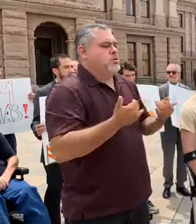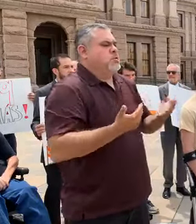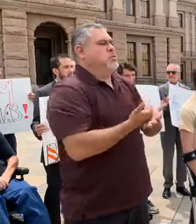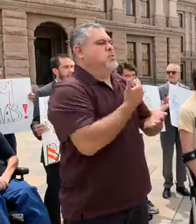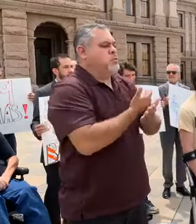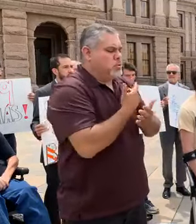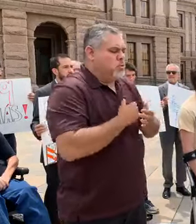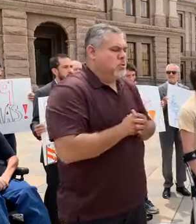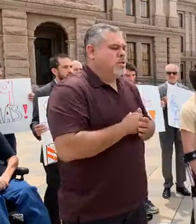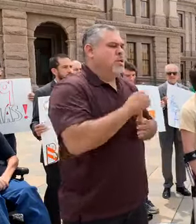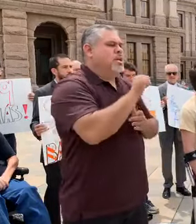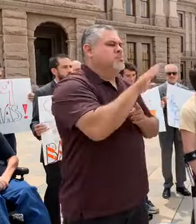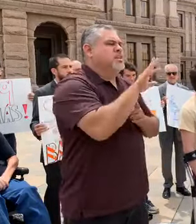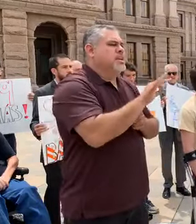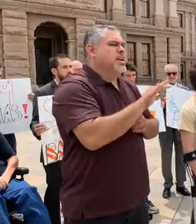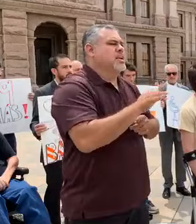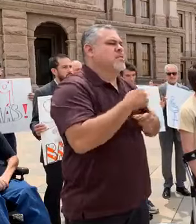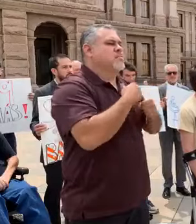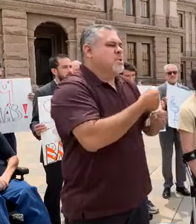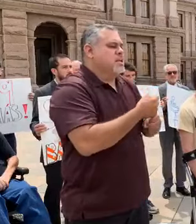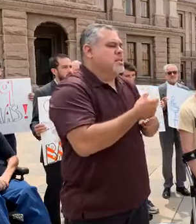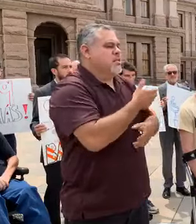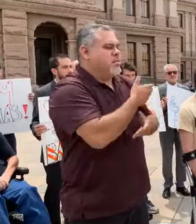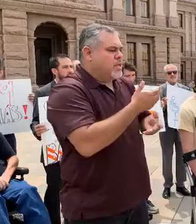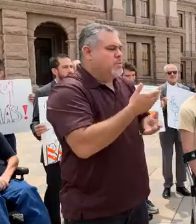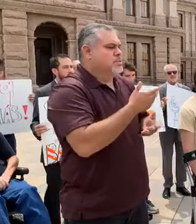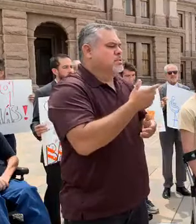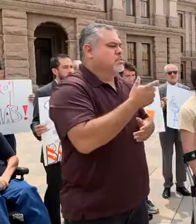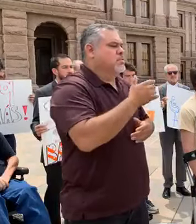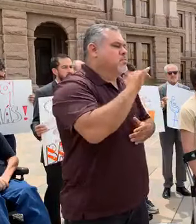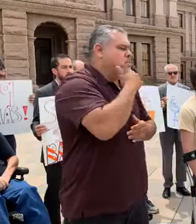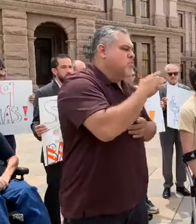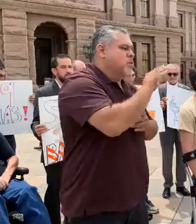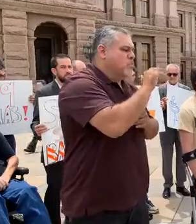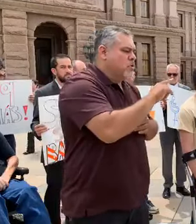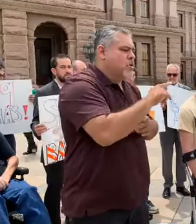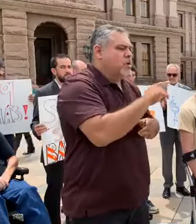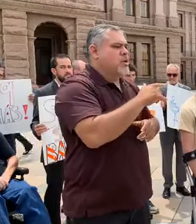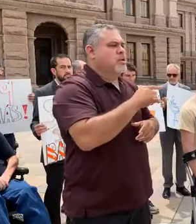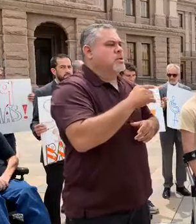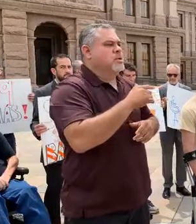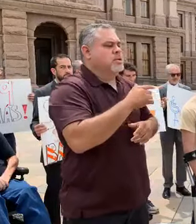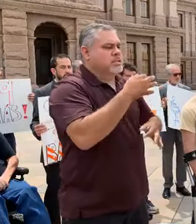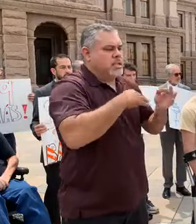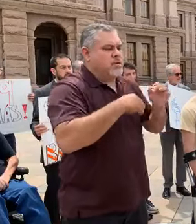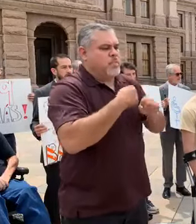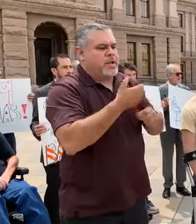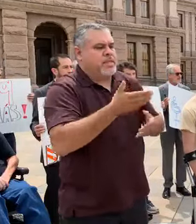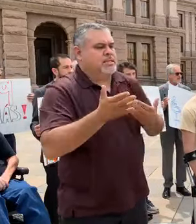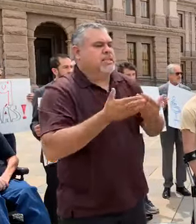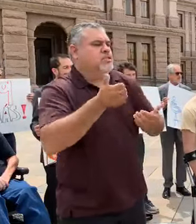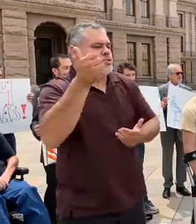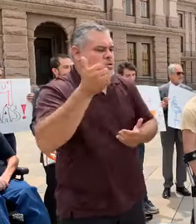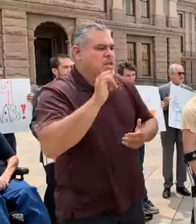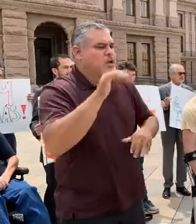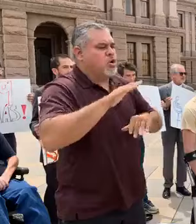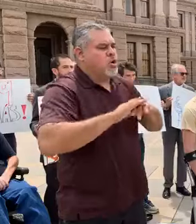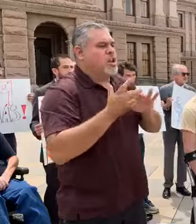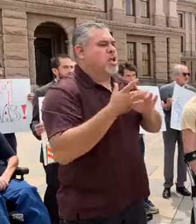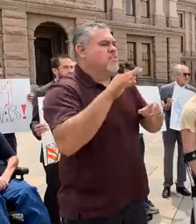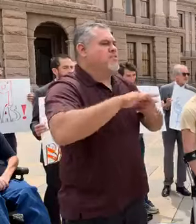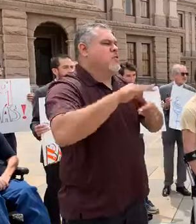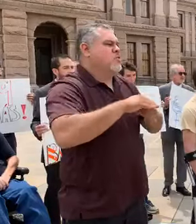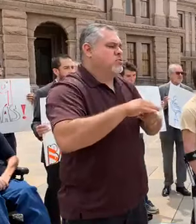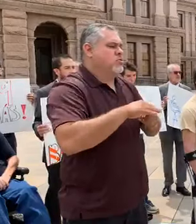criminalizes in the face of obvious solutions, like online and automatic voter registration, because it's not a